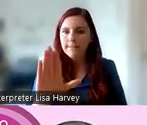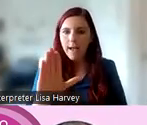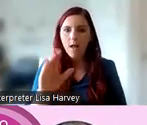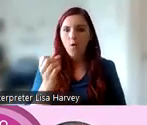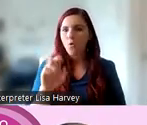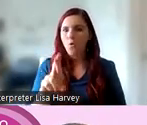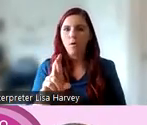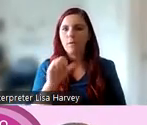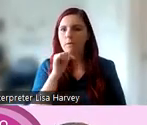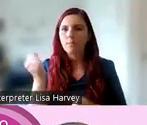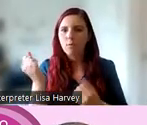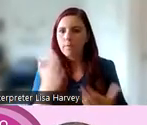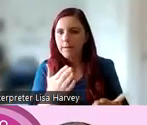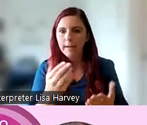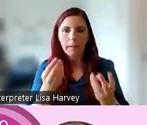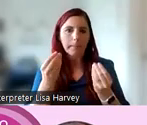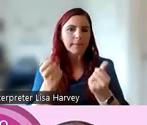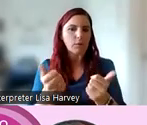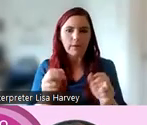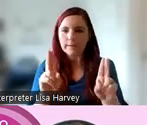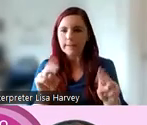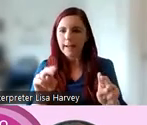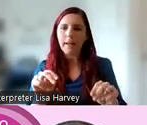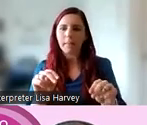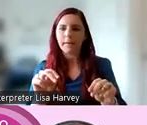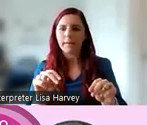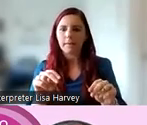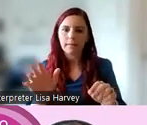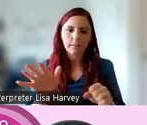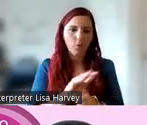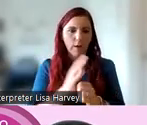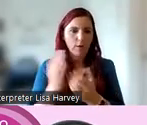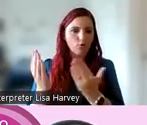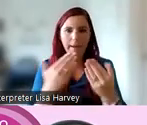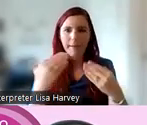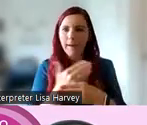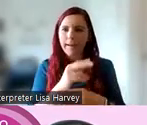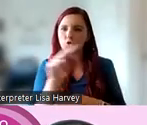or not providing materials that can be can be read by screen reader technology.